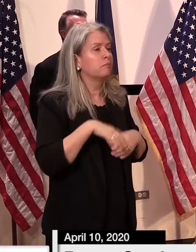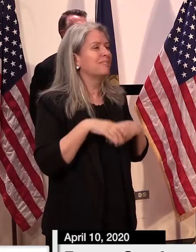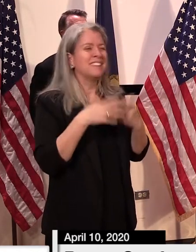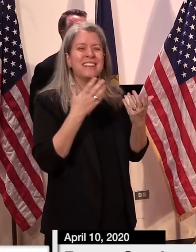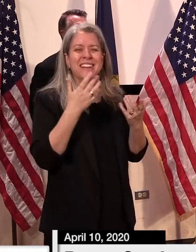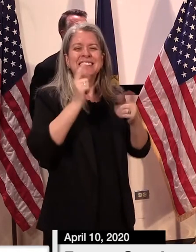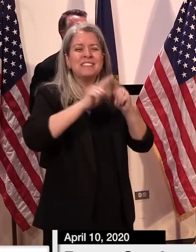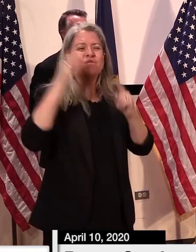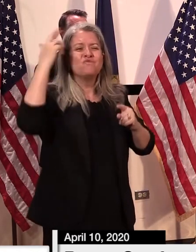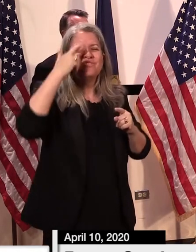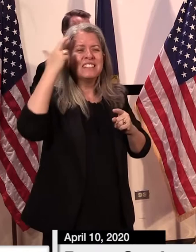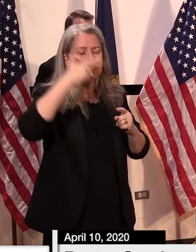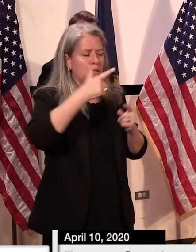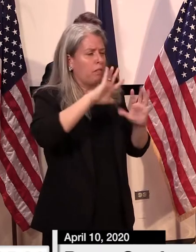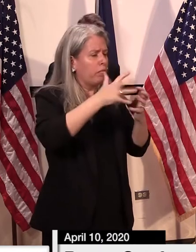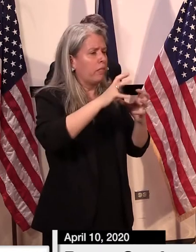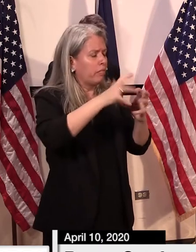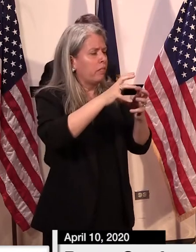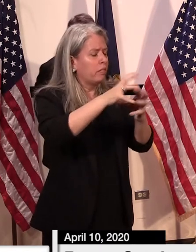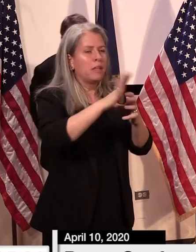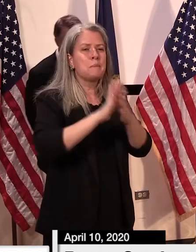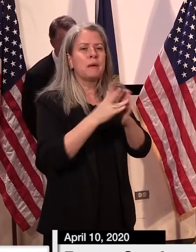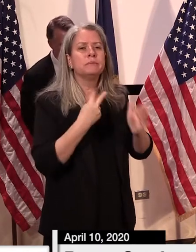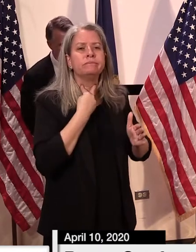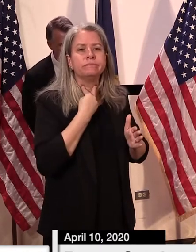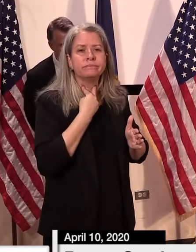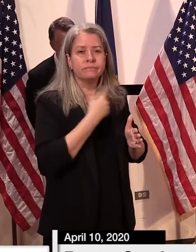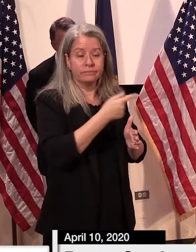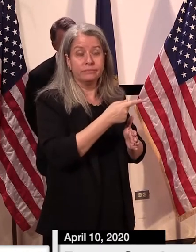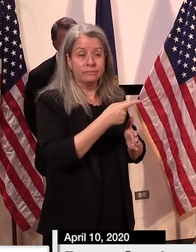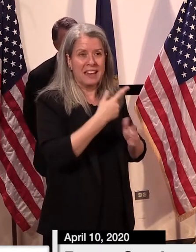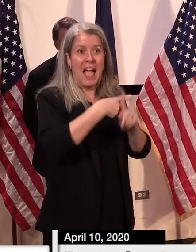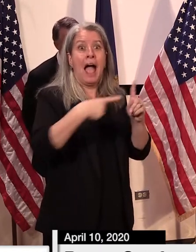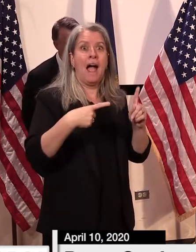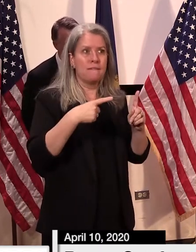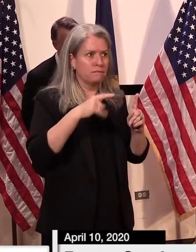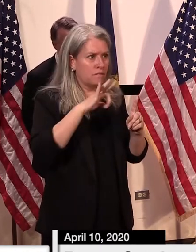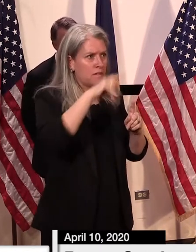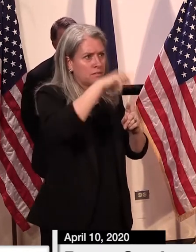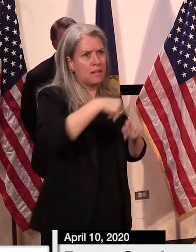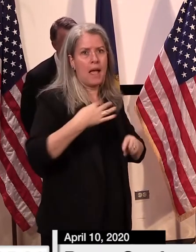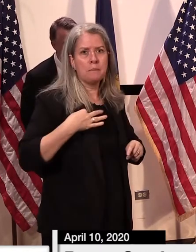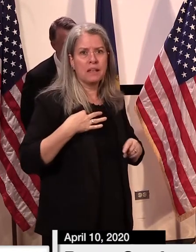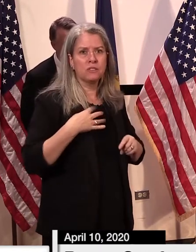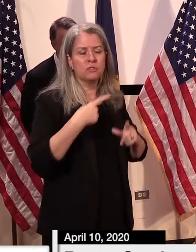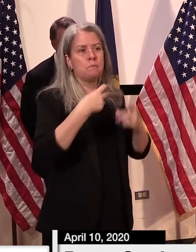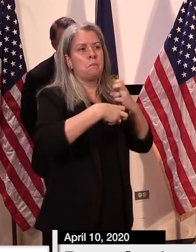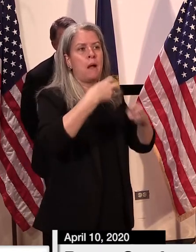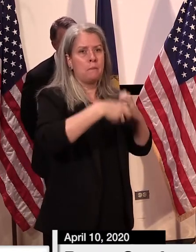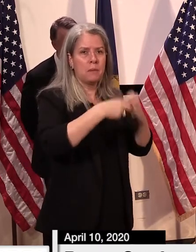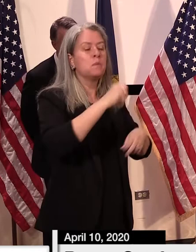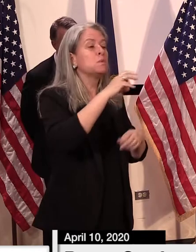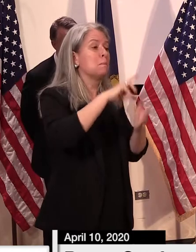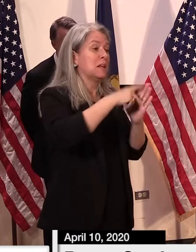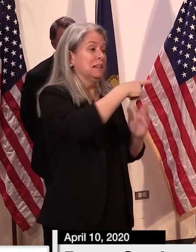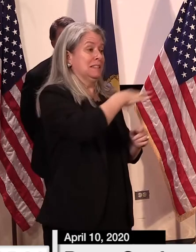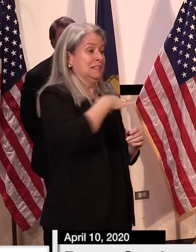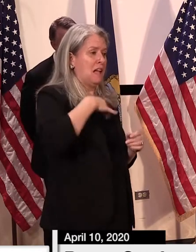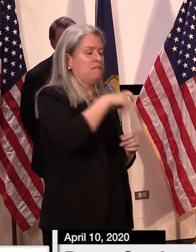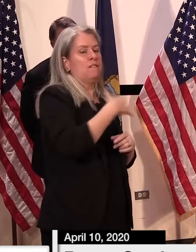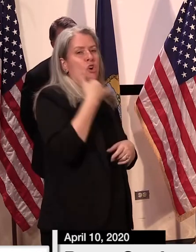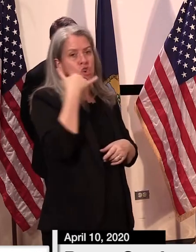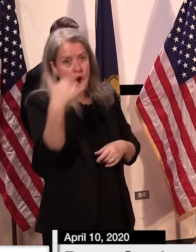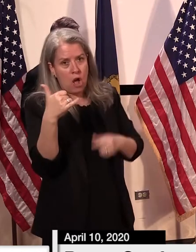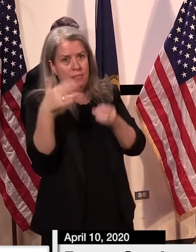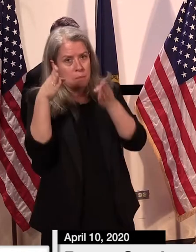there's a variety of different reasons that issues occur and so again as we clear those issues the call